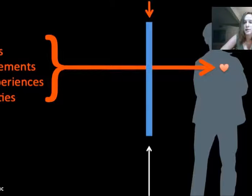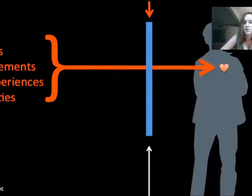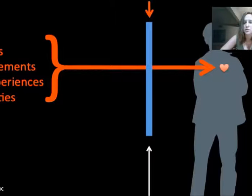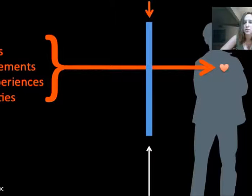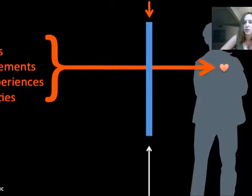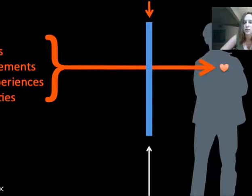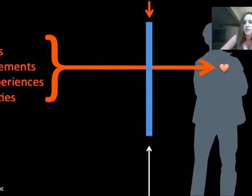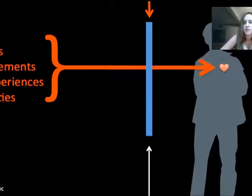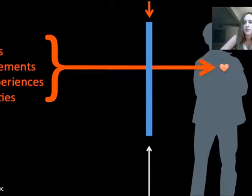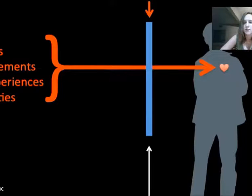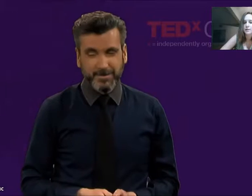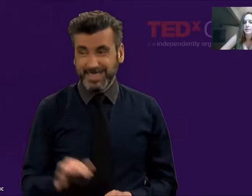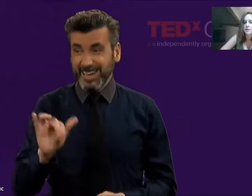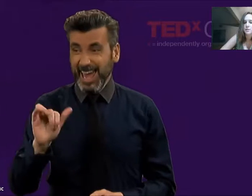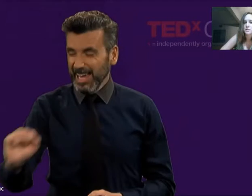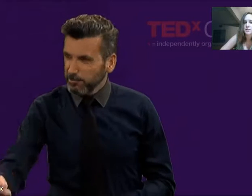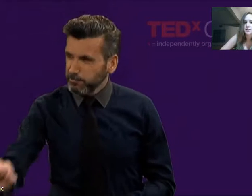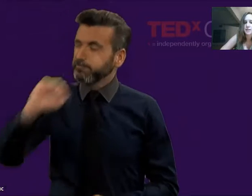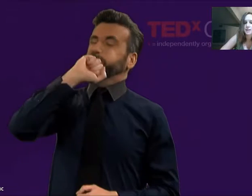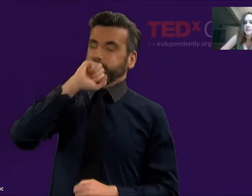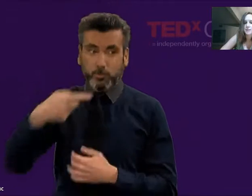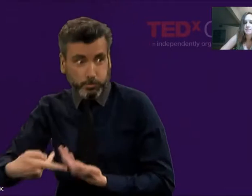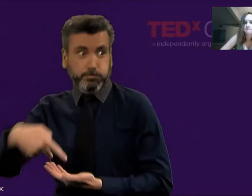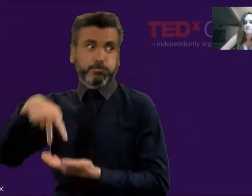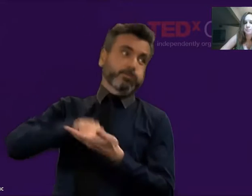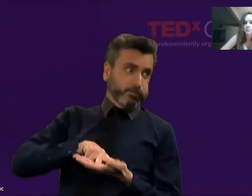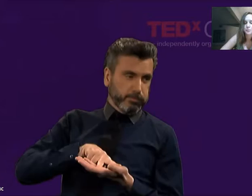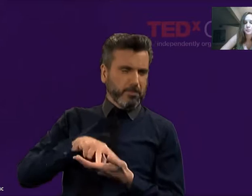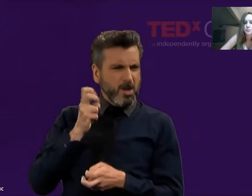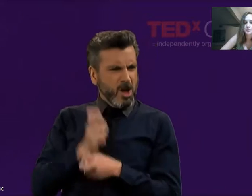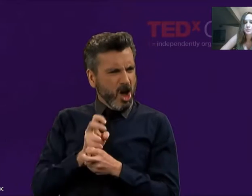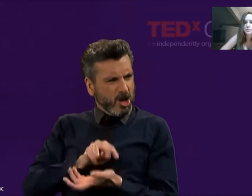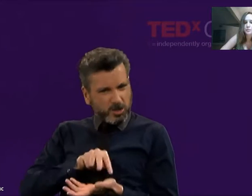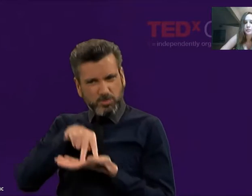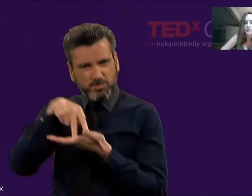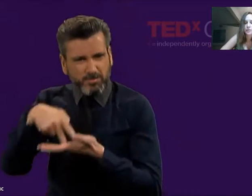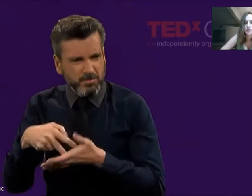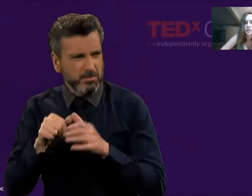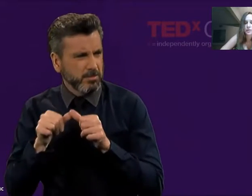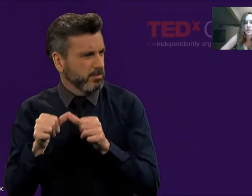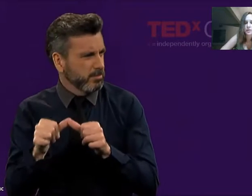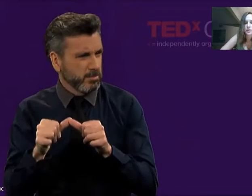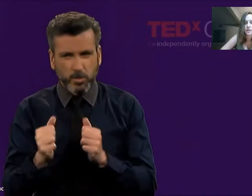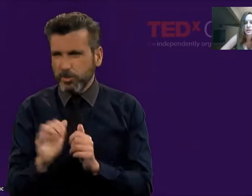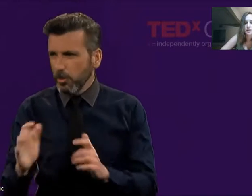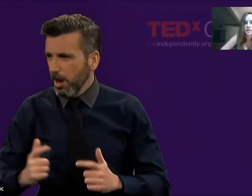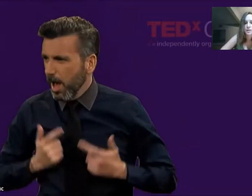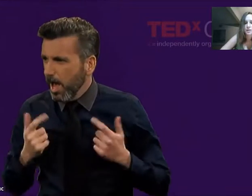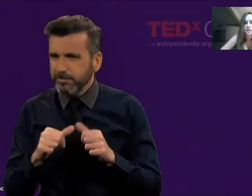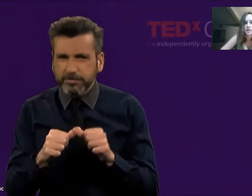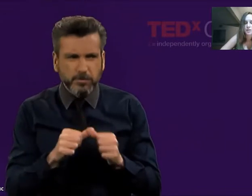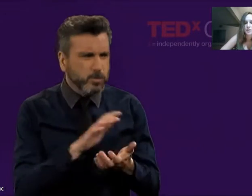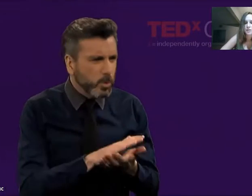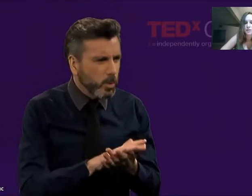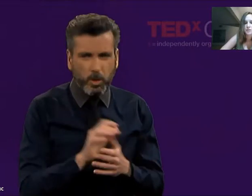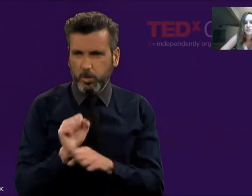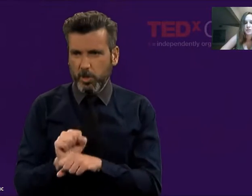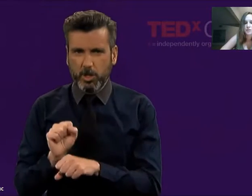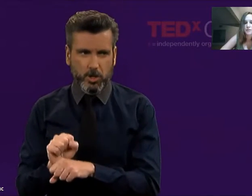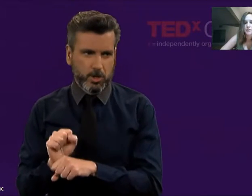and tribulations in life. And the resilience, if you